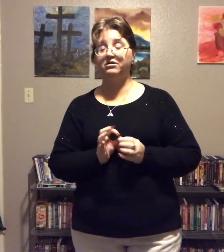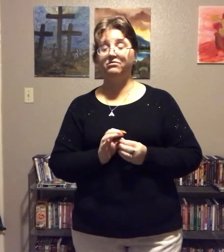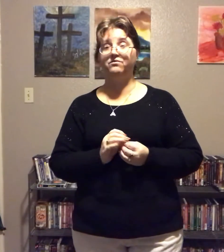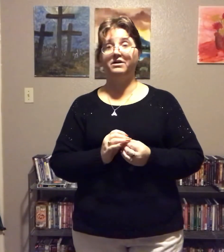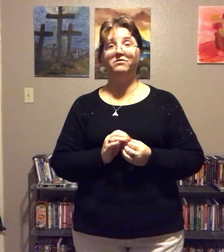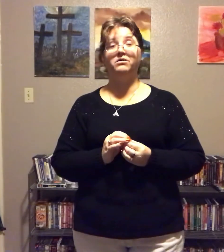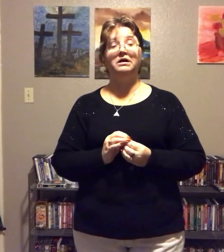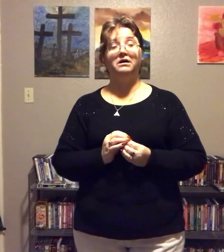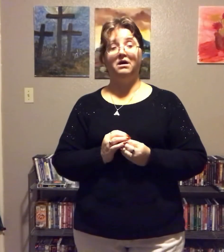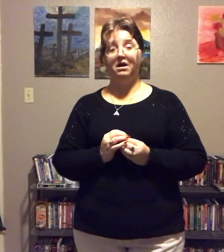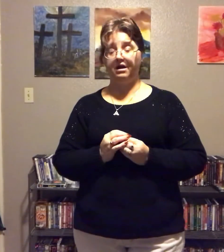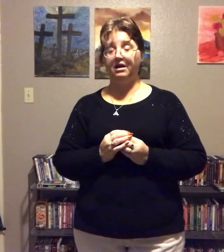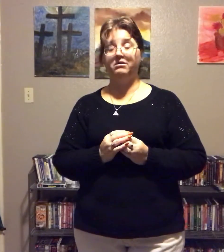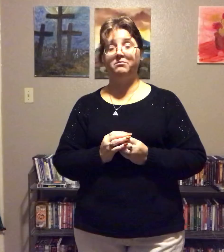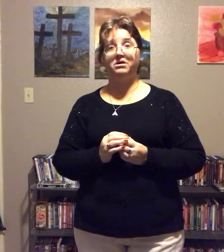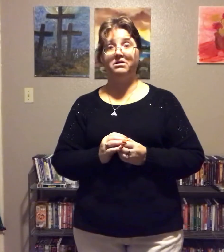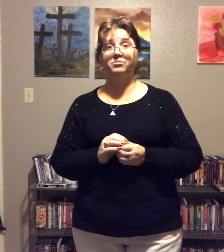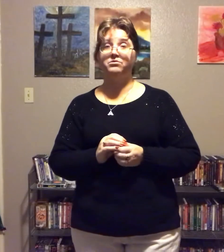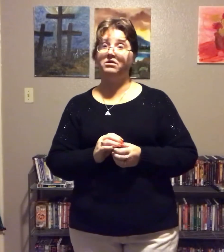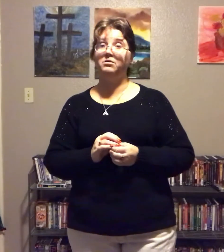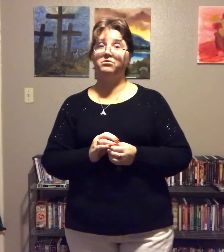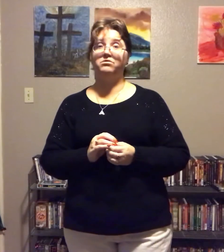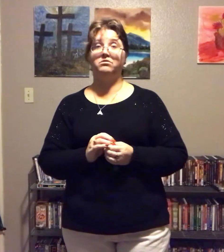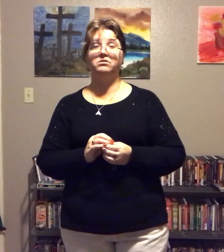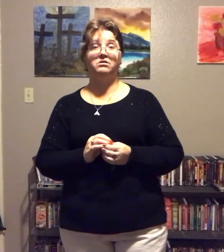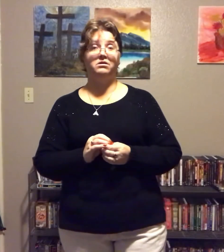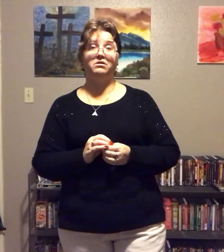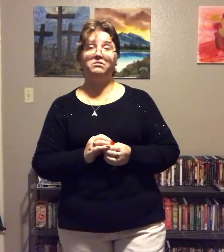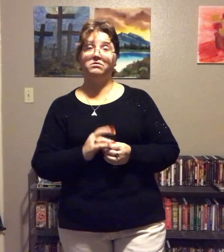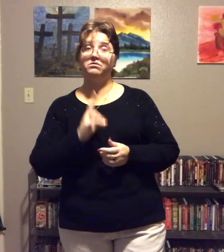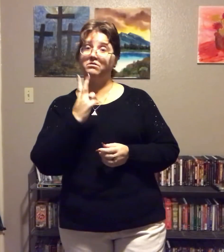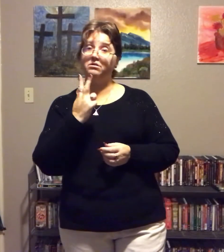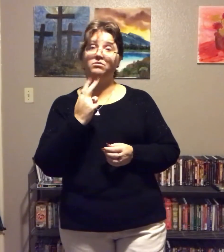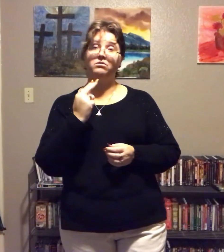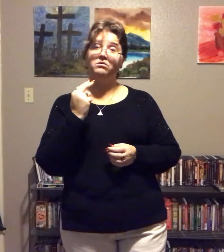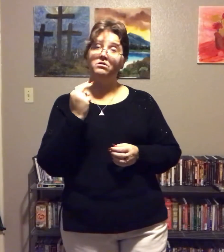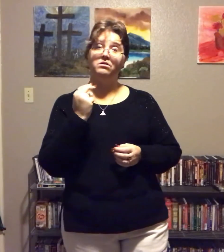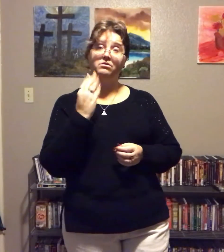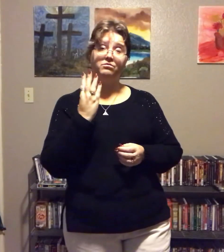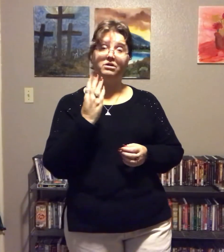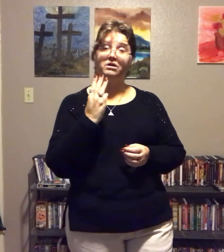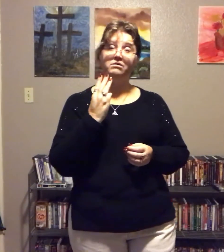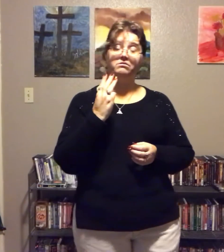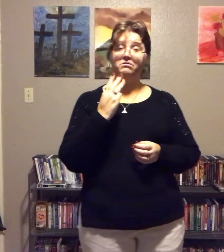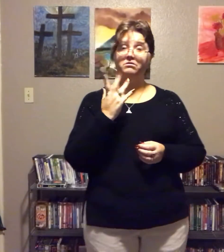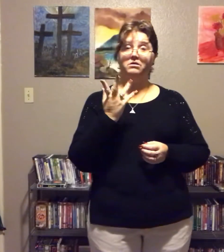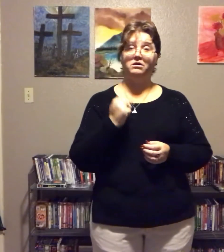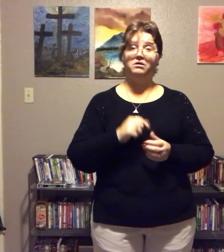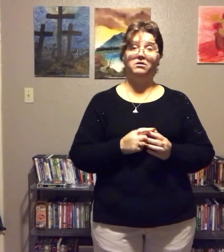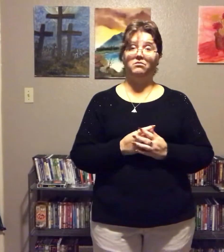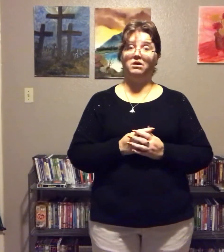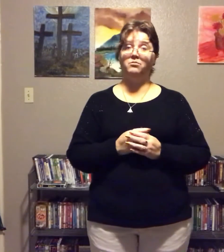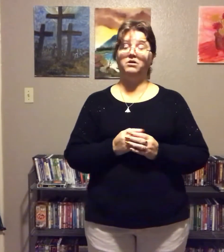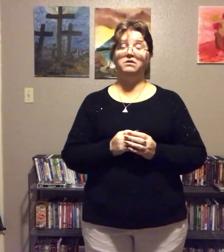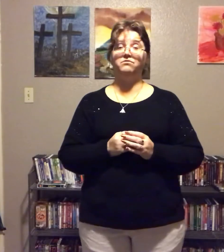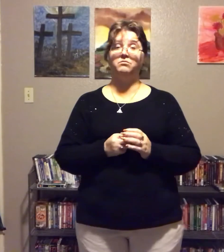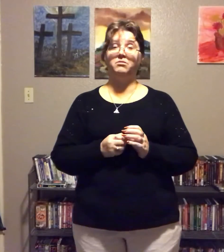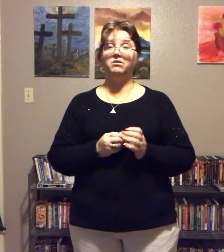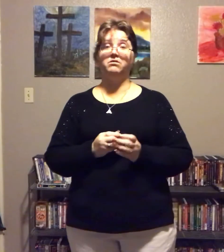good flavor. And I'll eat me a couple chips. Just two. Three. While I'm waiting for my meal.